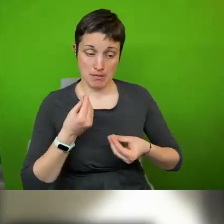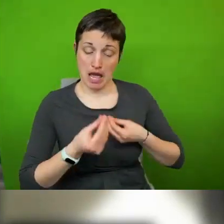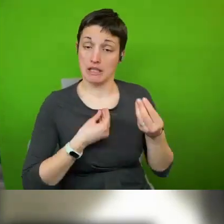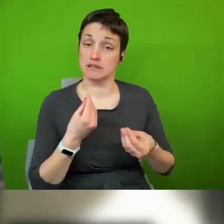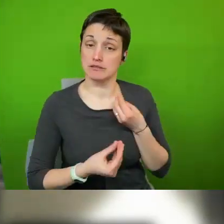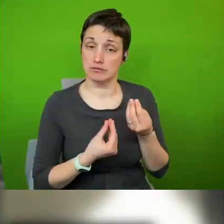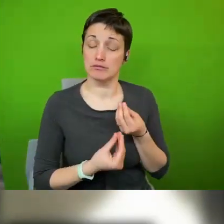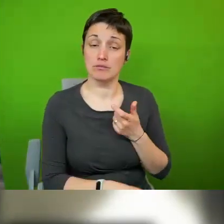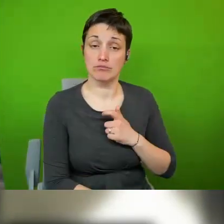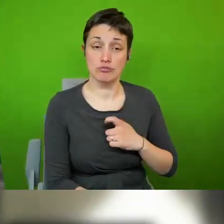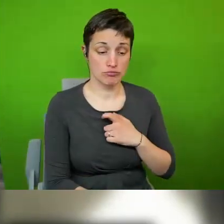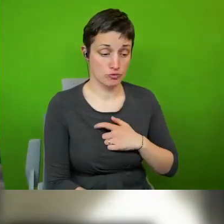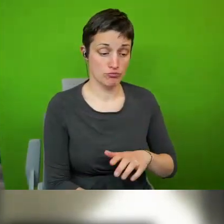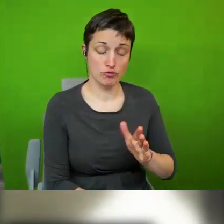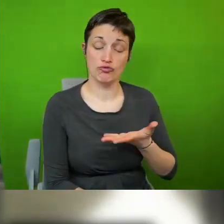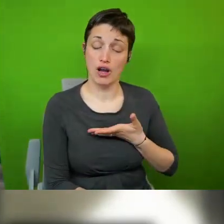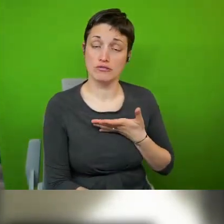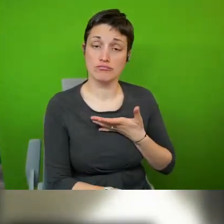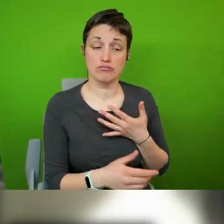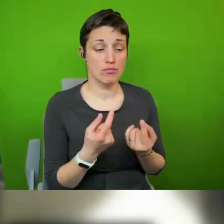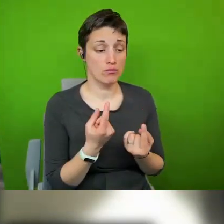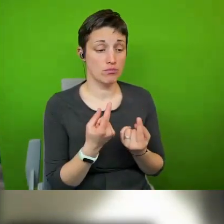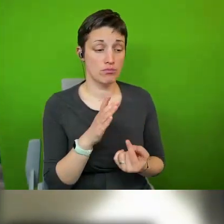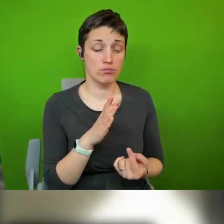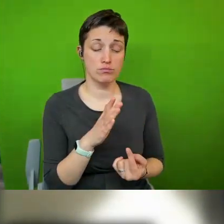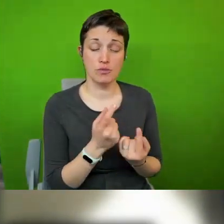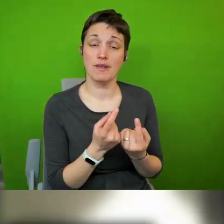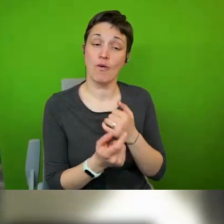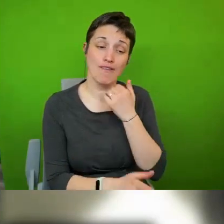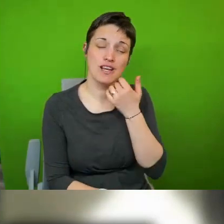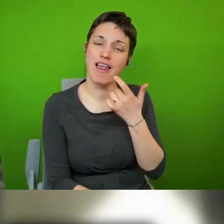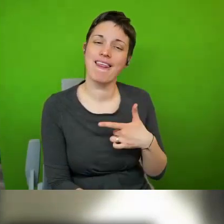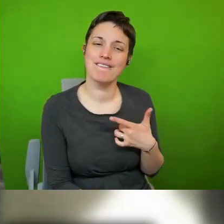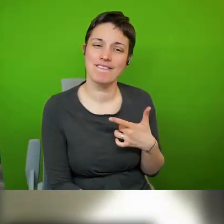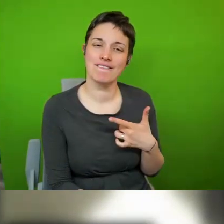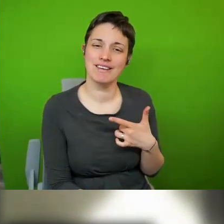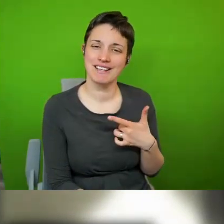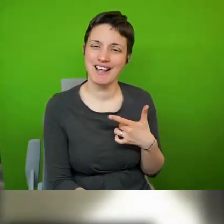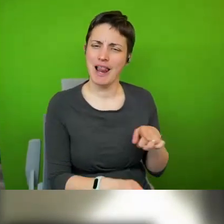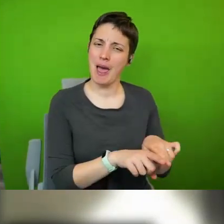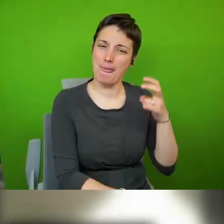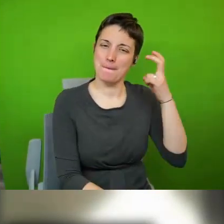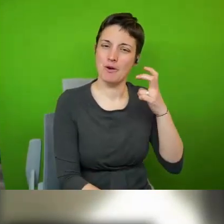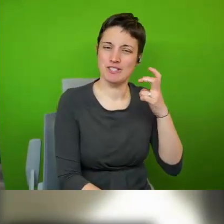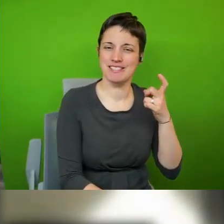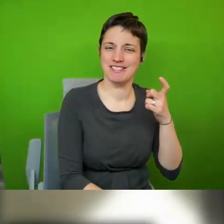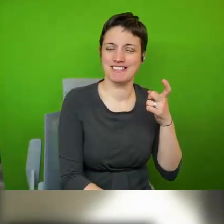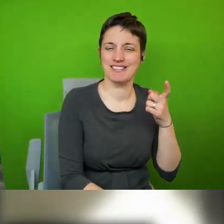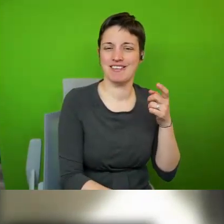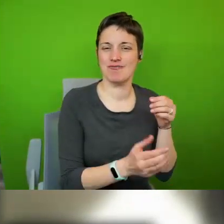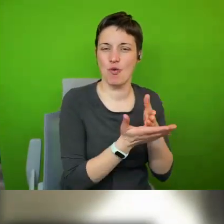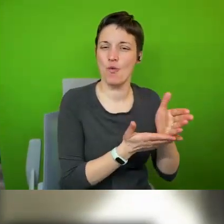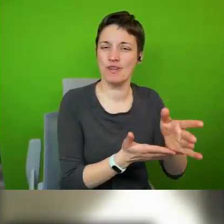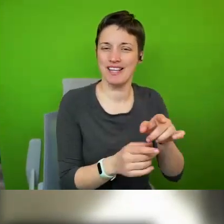is something for everyday life it's the bus line that i have tried to mention it is not